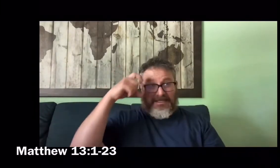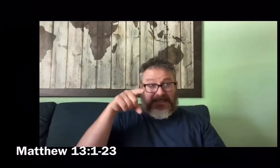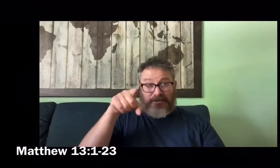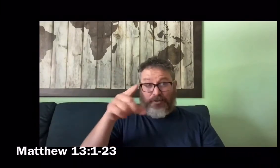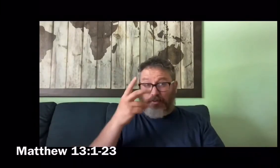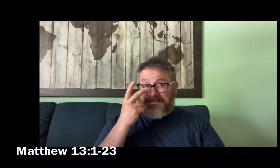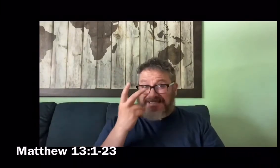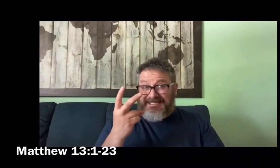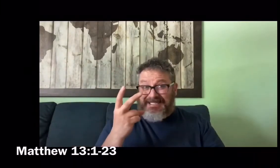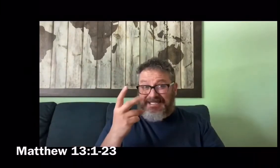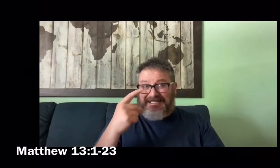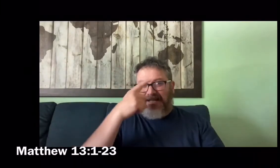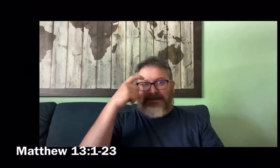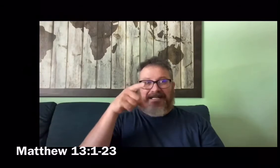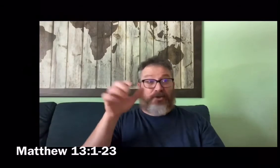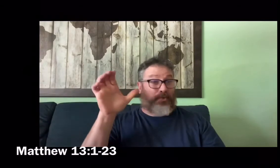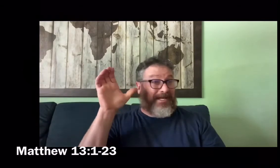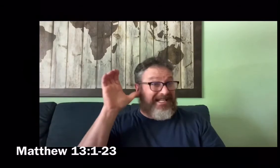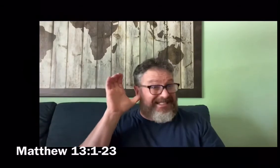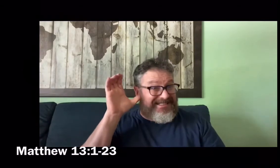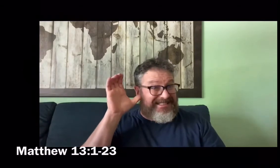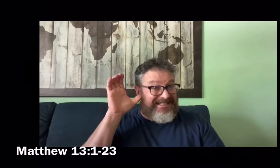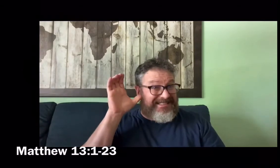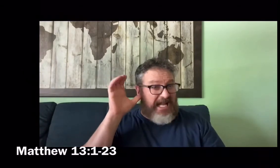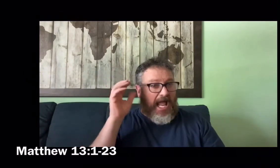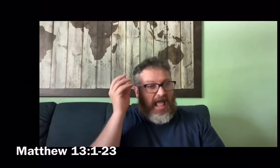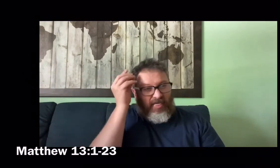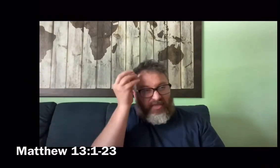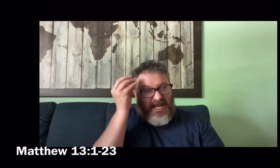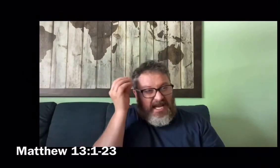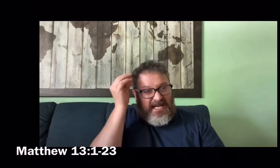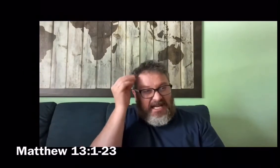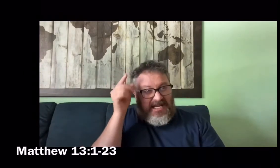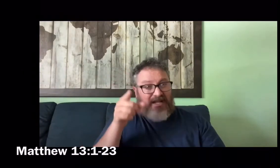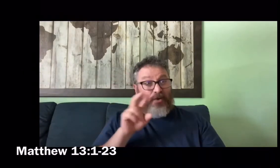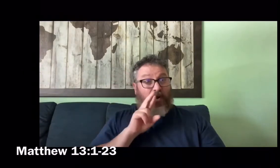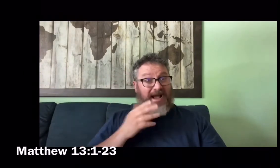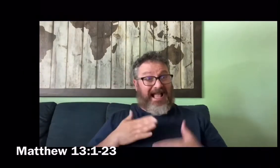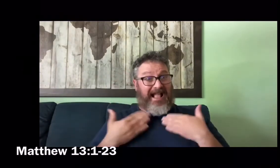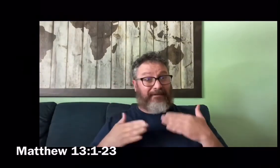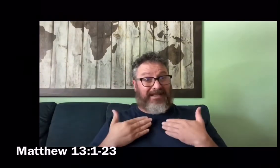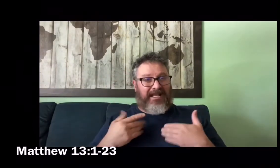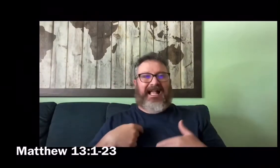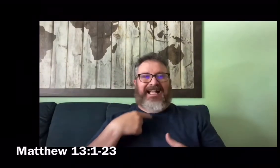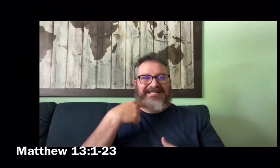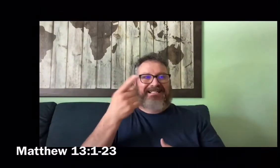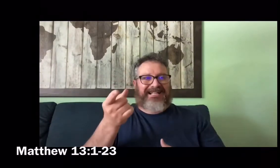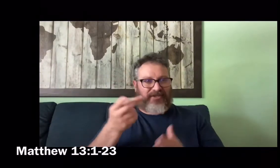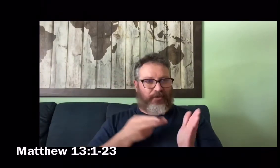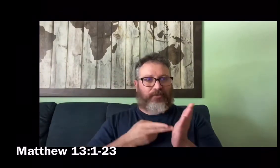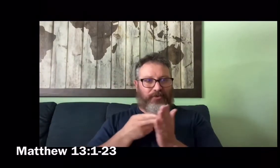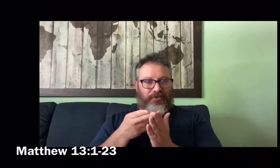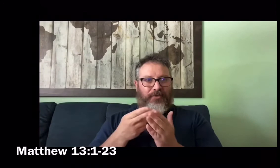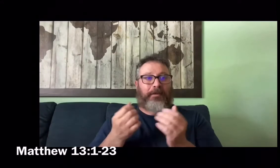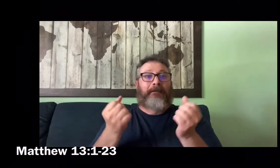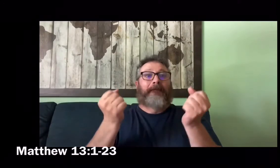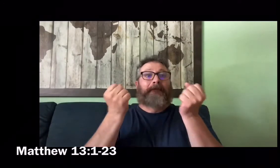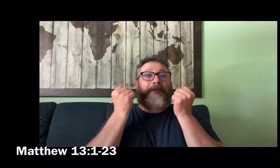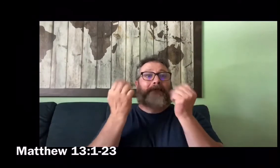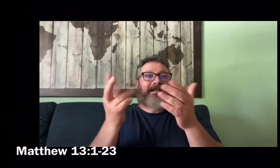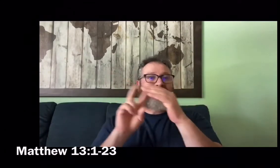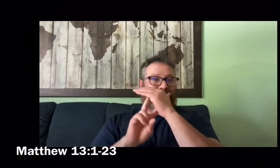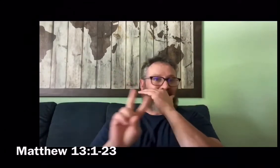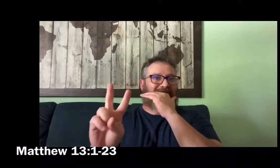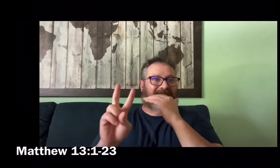But blessed are your eyes because they see and your ears because they